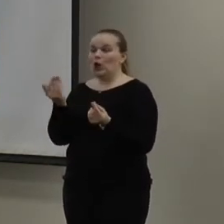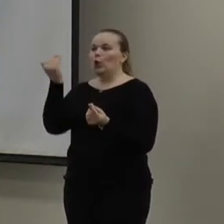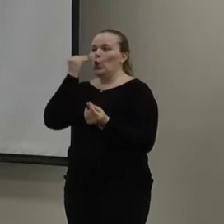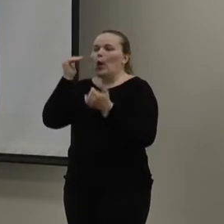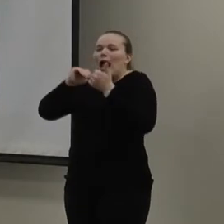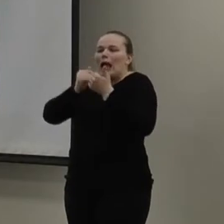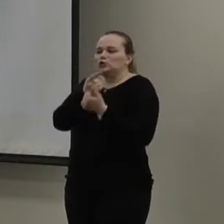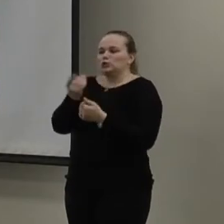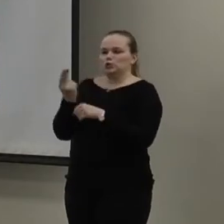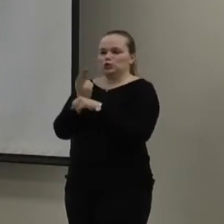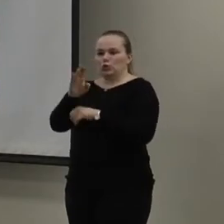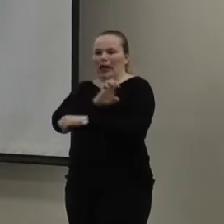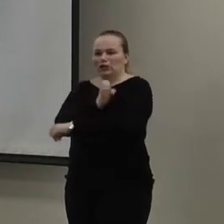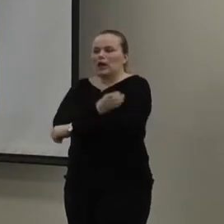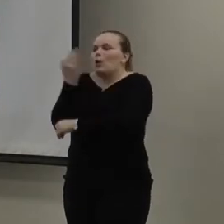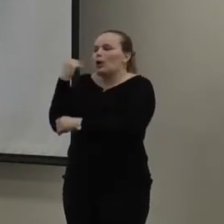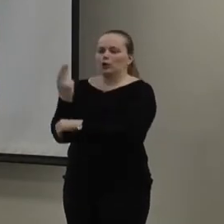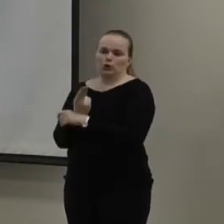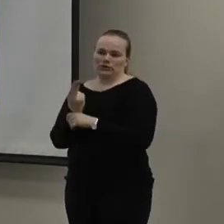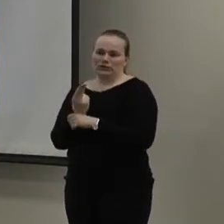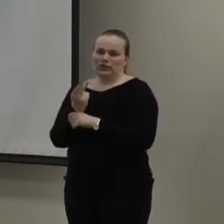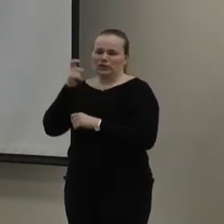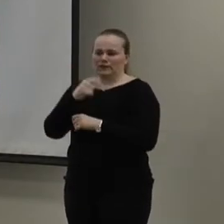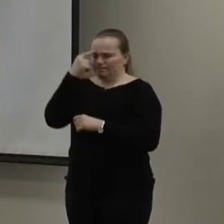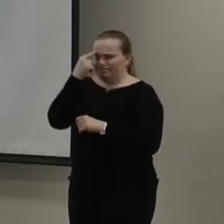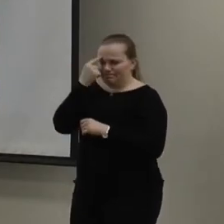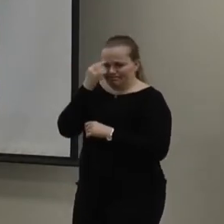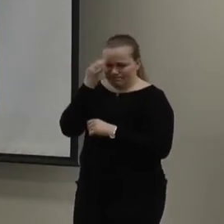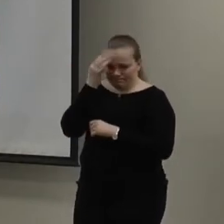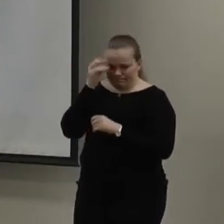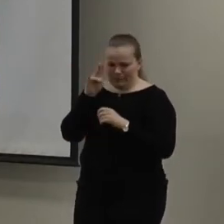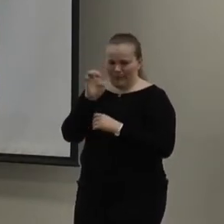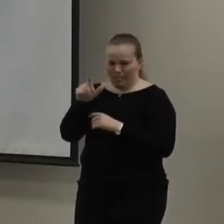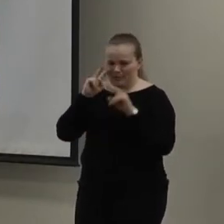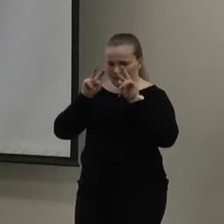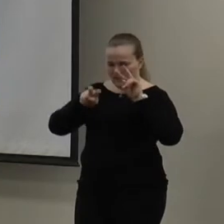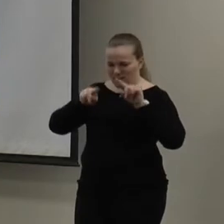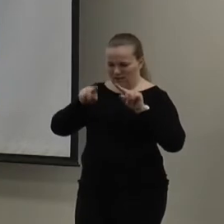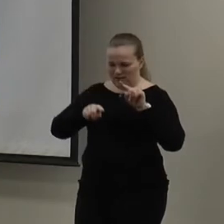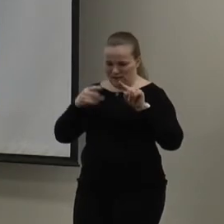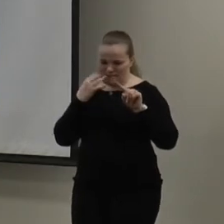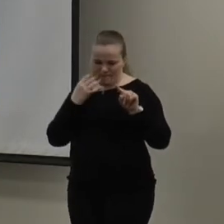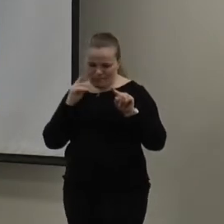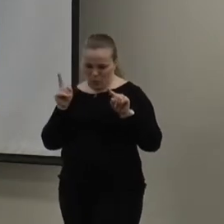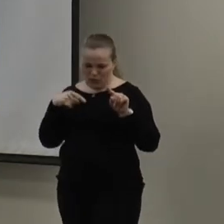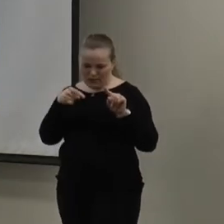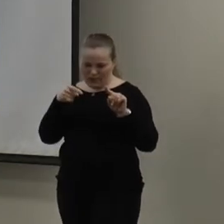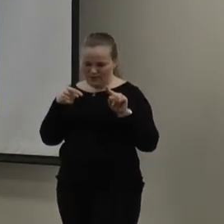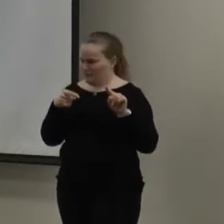how you're using your energy and why. So, you kind of got to drill down into your bill and find out where's all this energy really going.